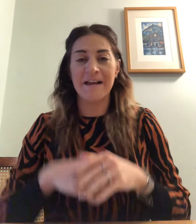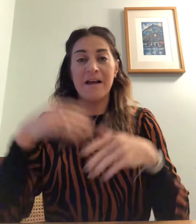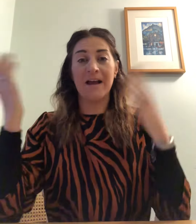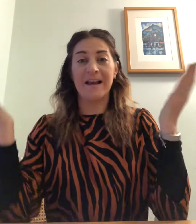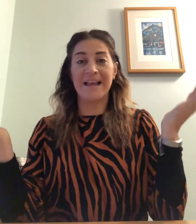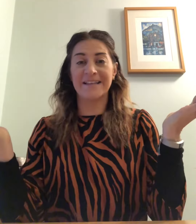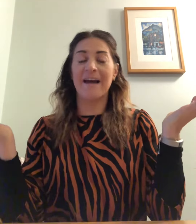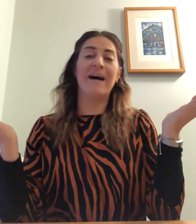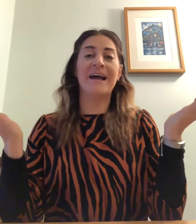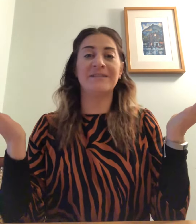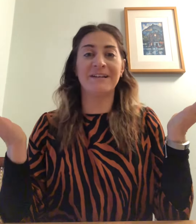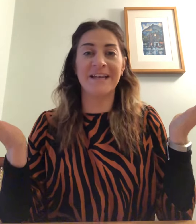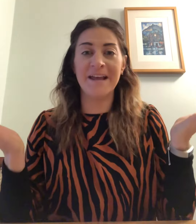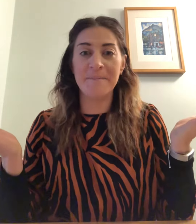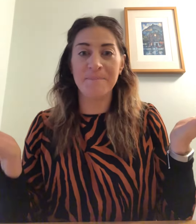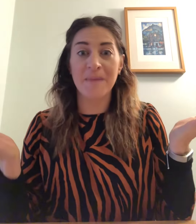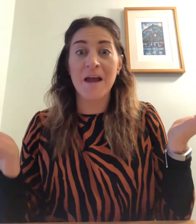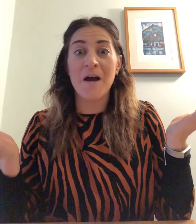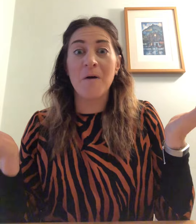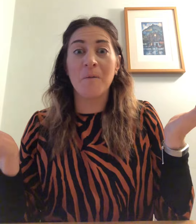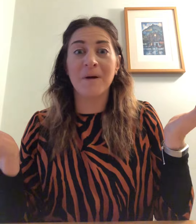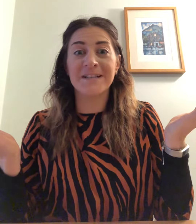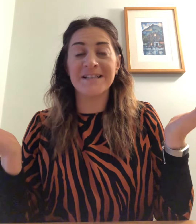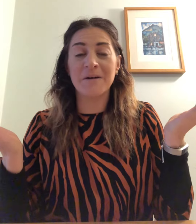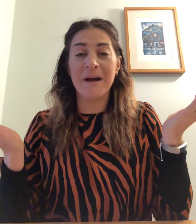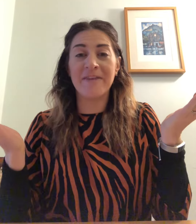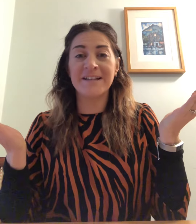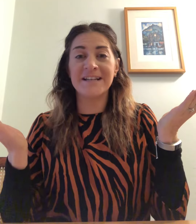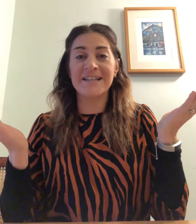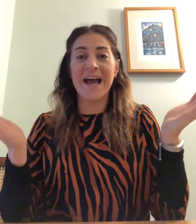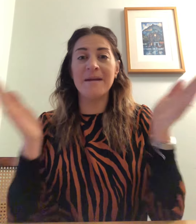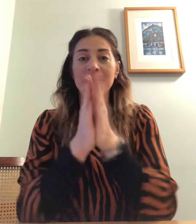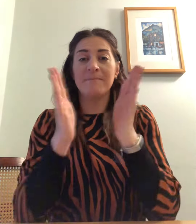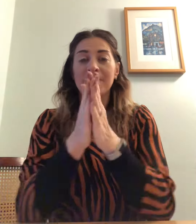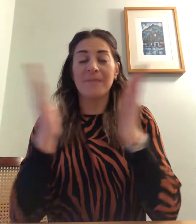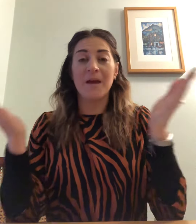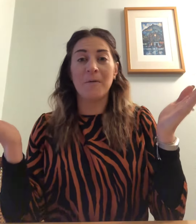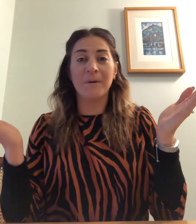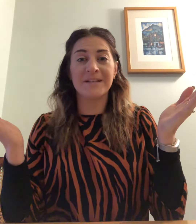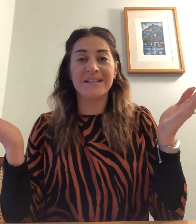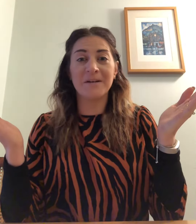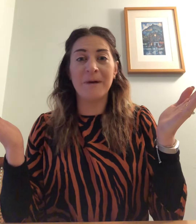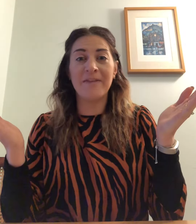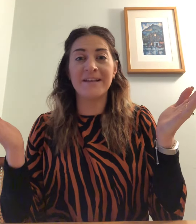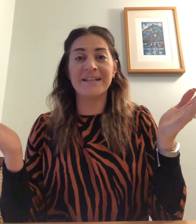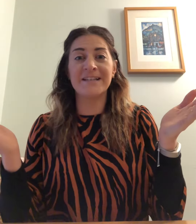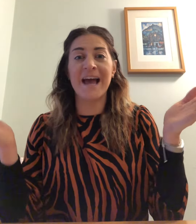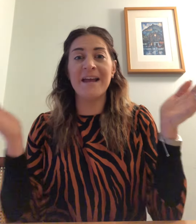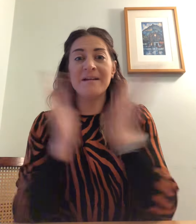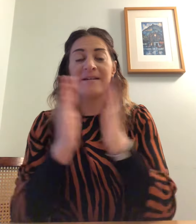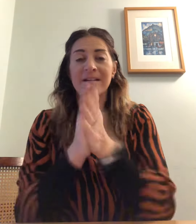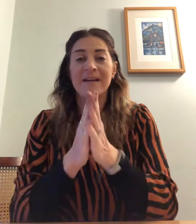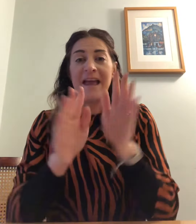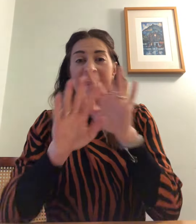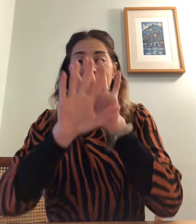Let's get our hands ready. What is the weather today? What is the weather today? It's